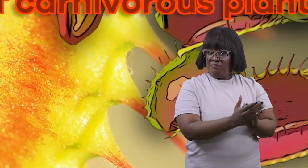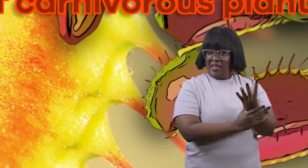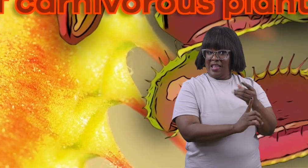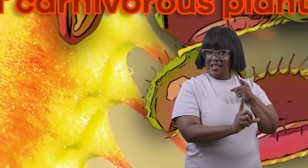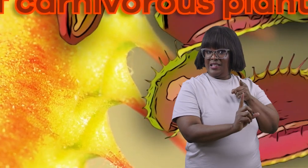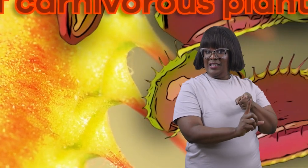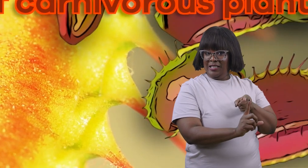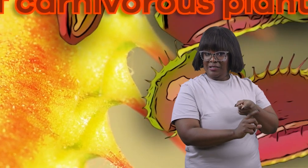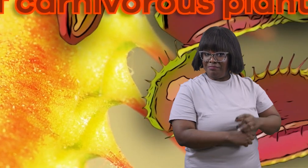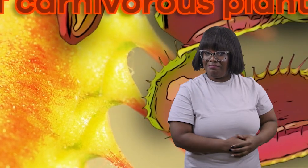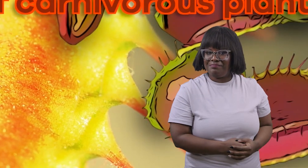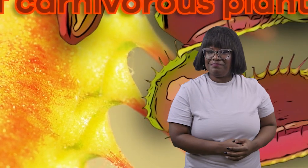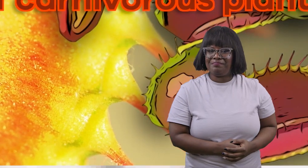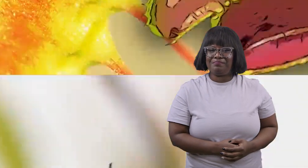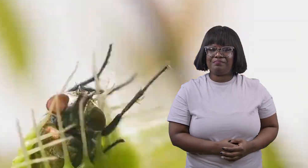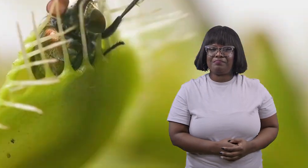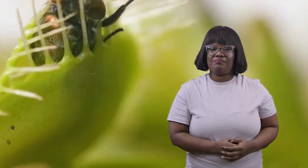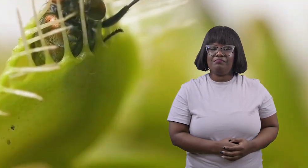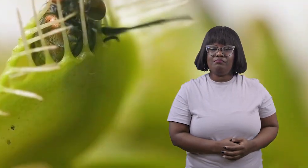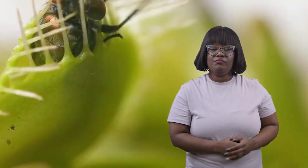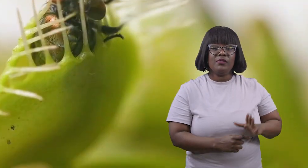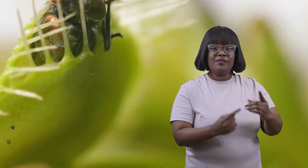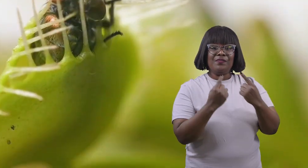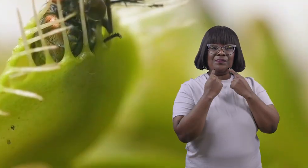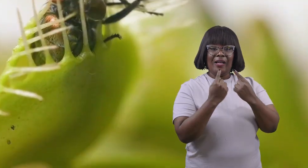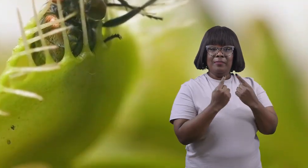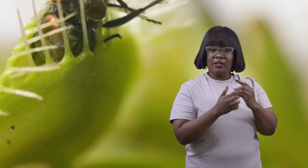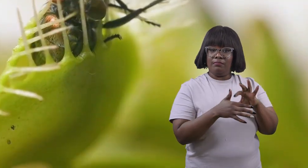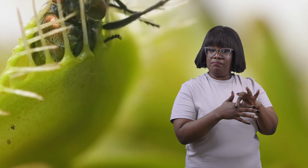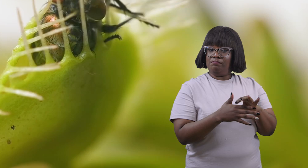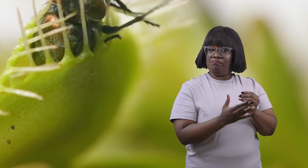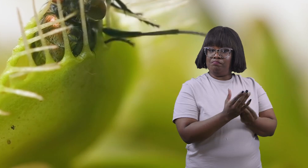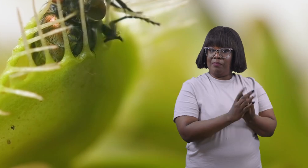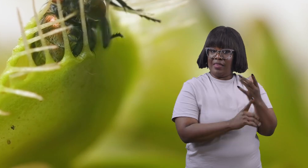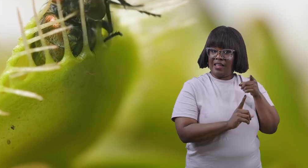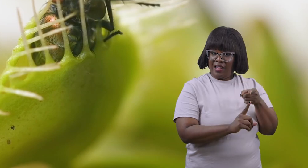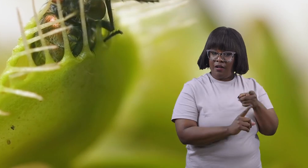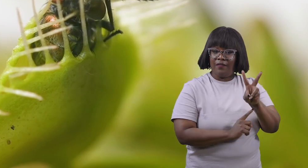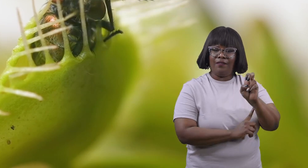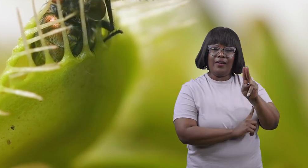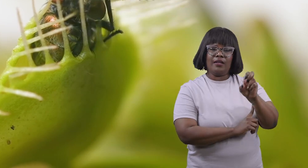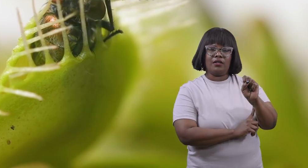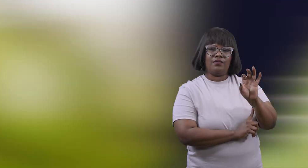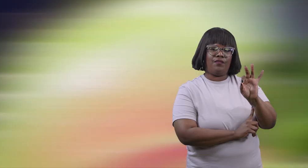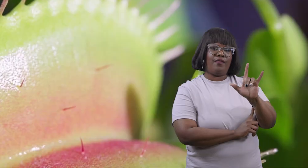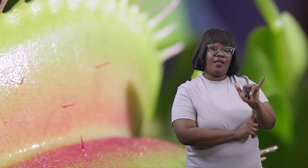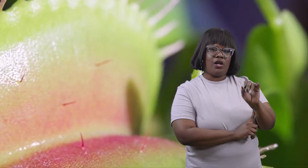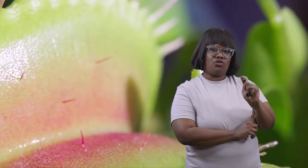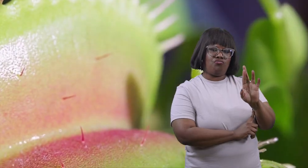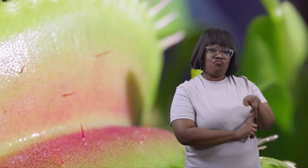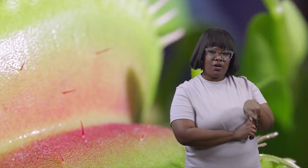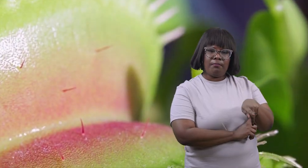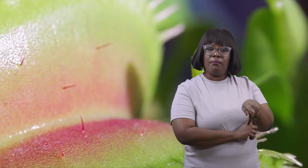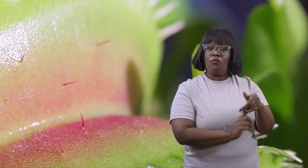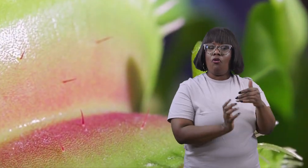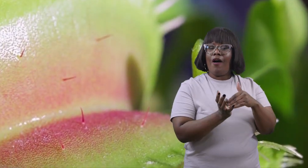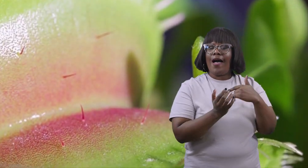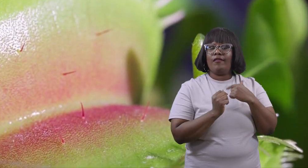plants one famous carnivorous plant is the venus fly trap its leaves are basically jaws